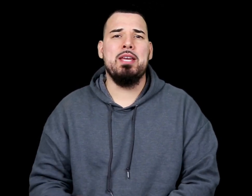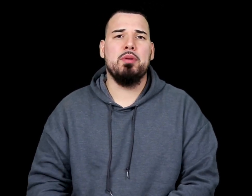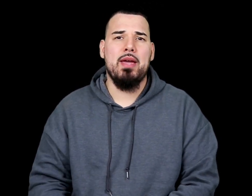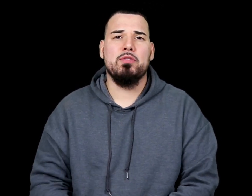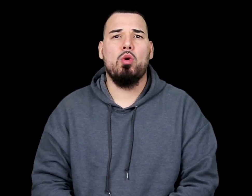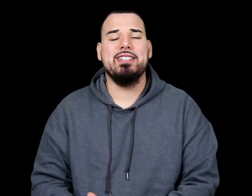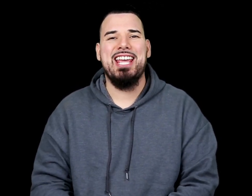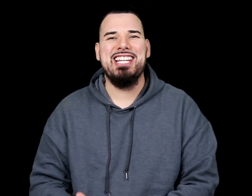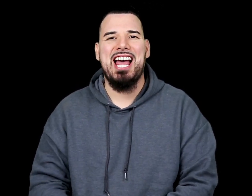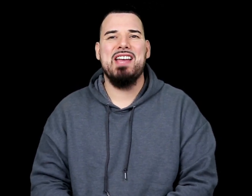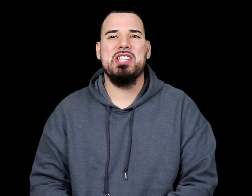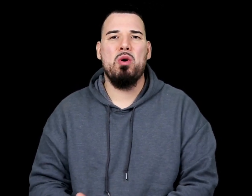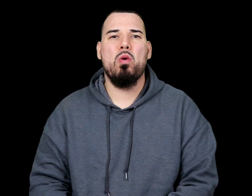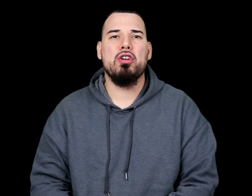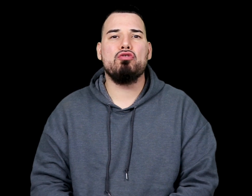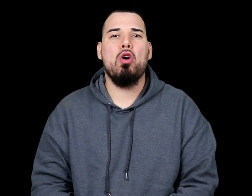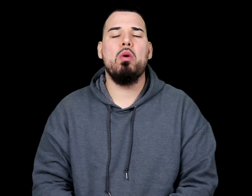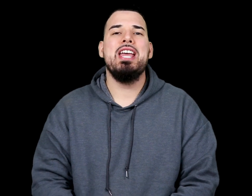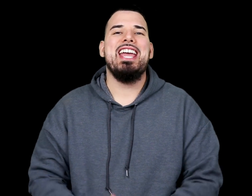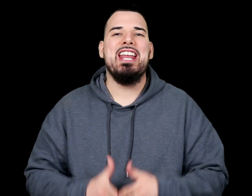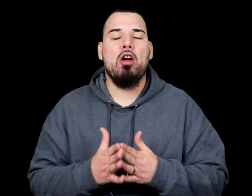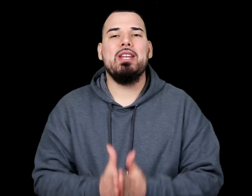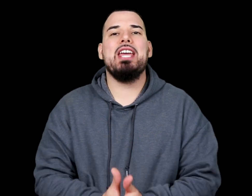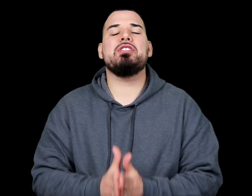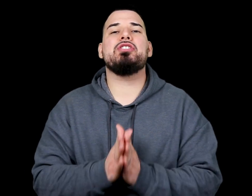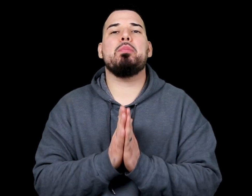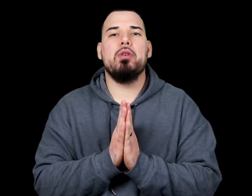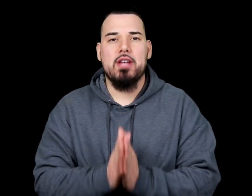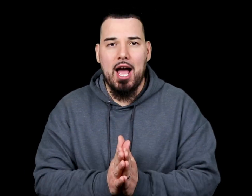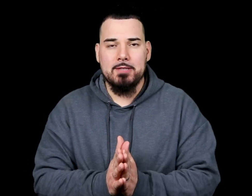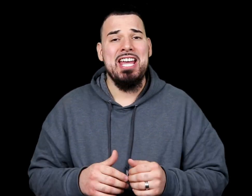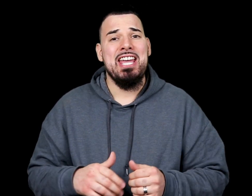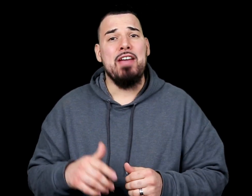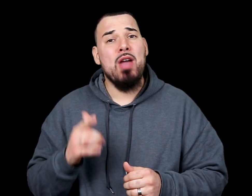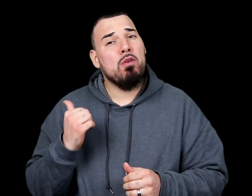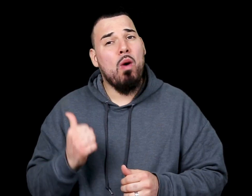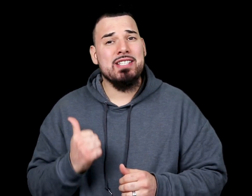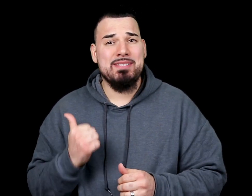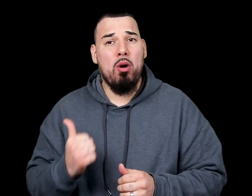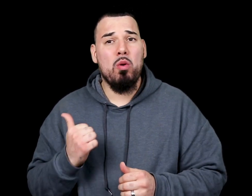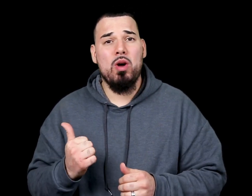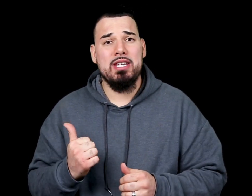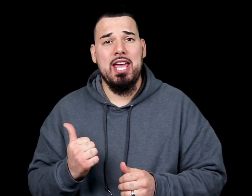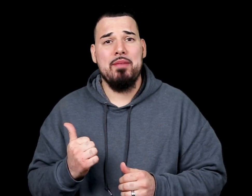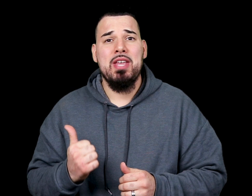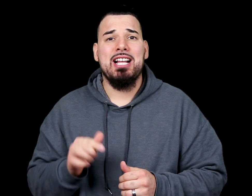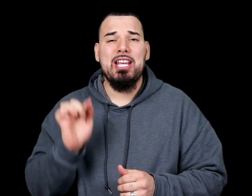can implement to our daily lives in order to grow in our relationship with God. If you haven't watched part one yet, click